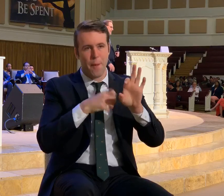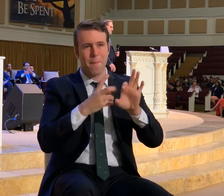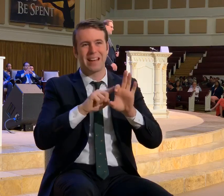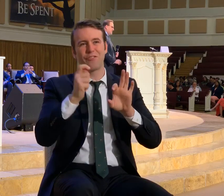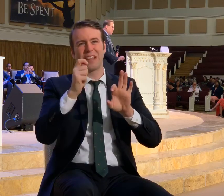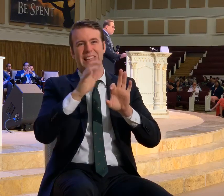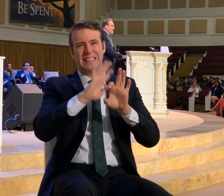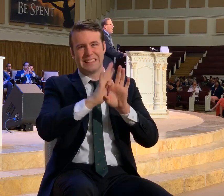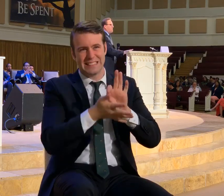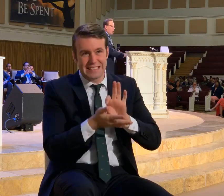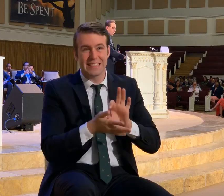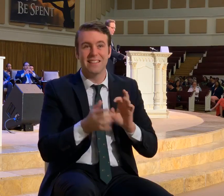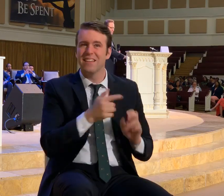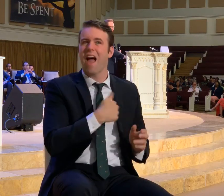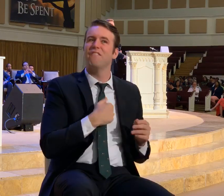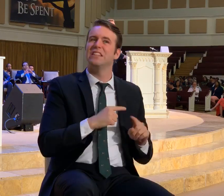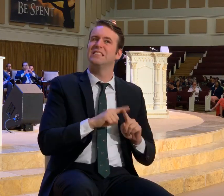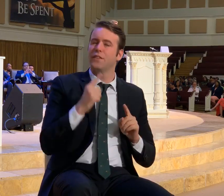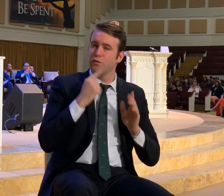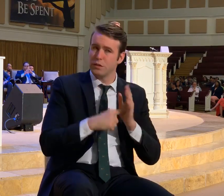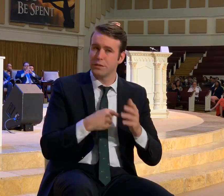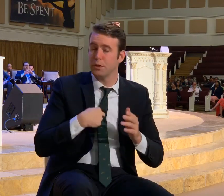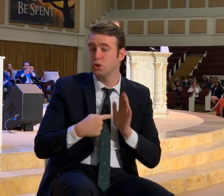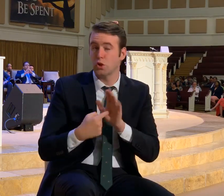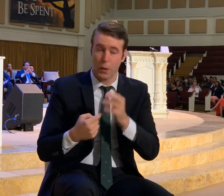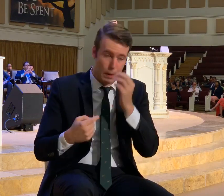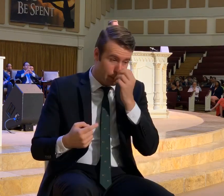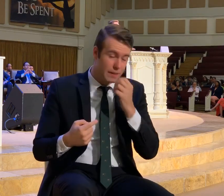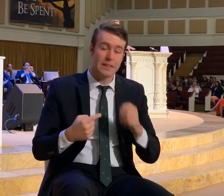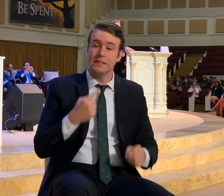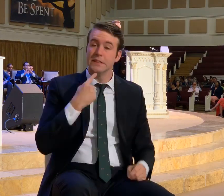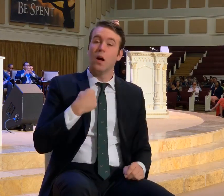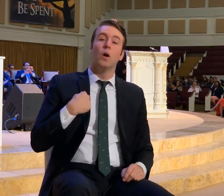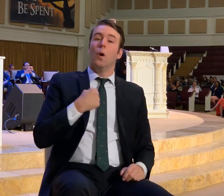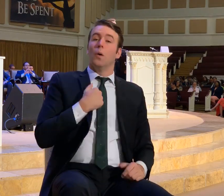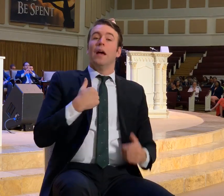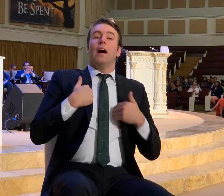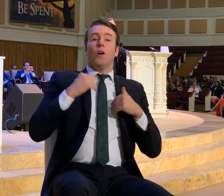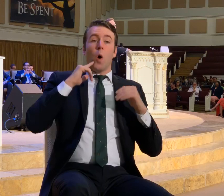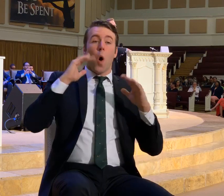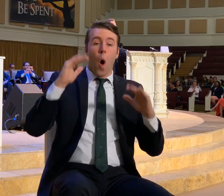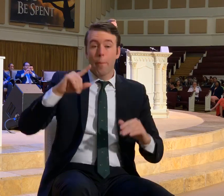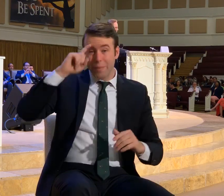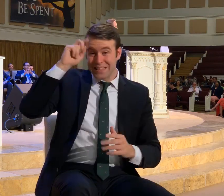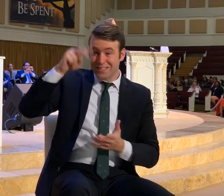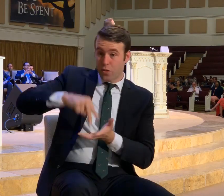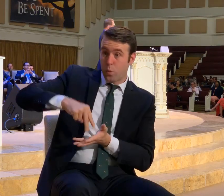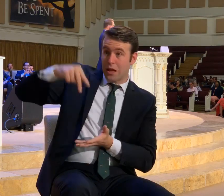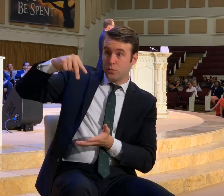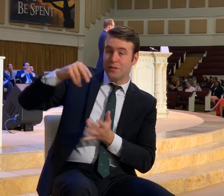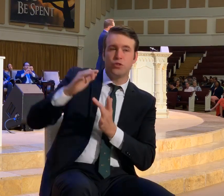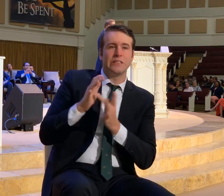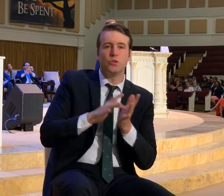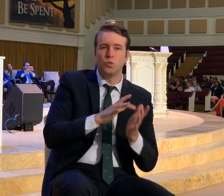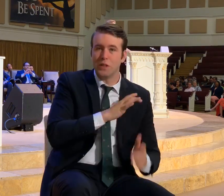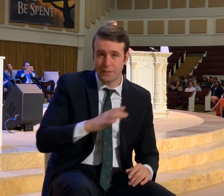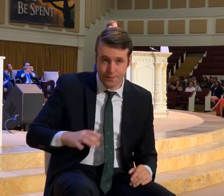understand is he says, we have hope because of the resurrection of Jesus Christ.